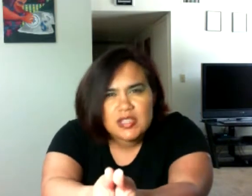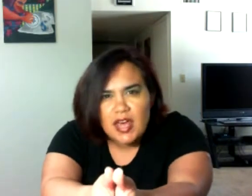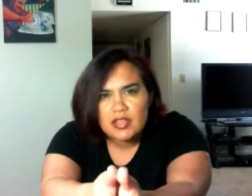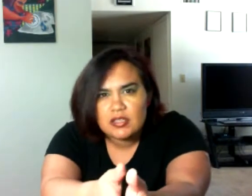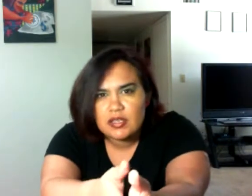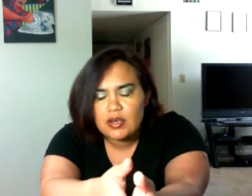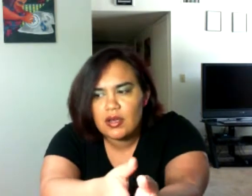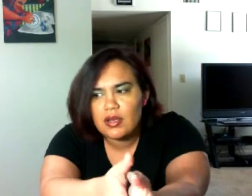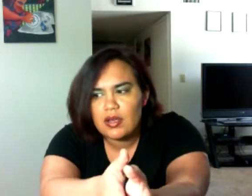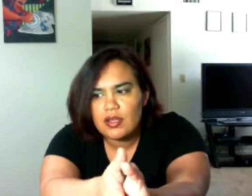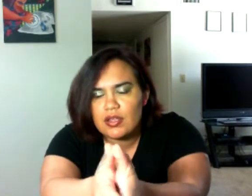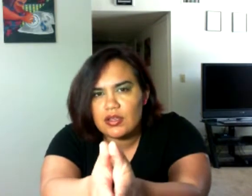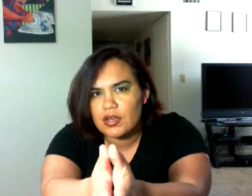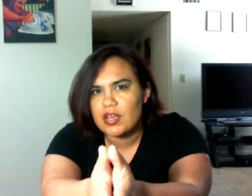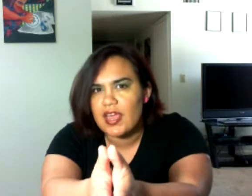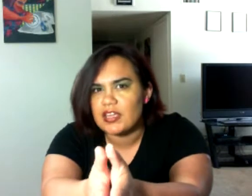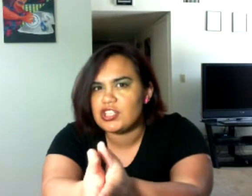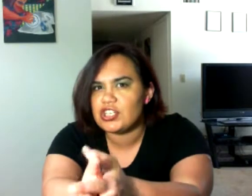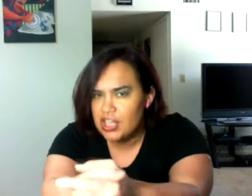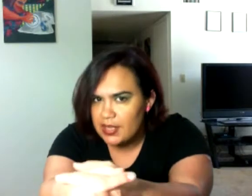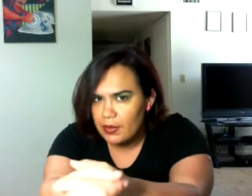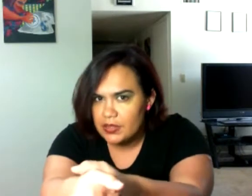that, you're a shitty person.